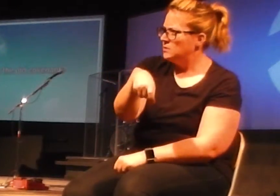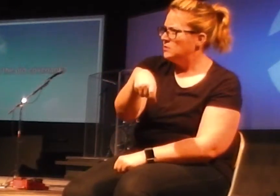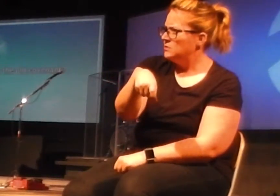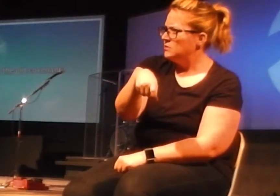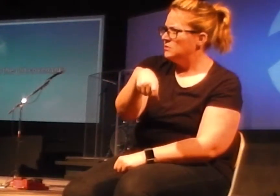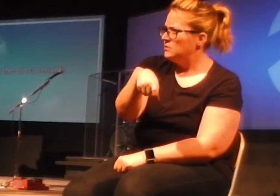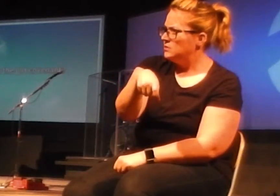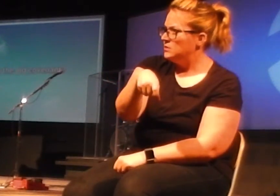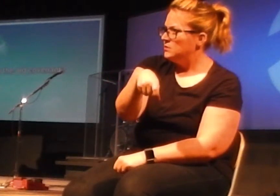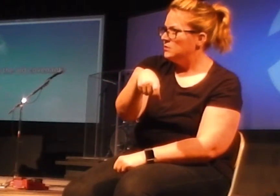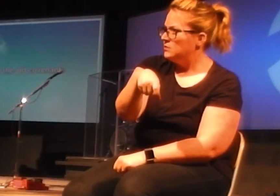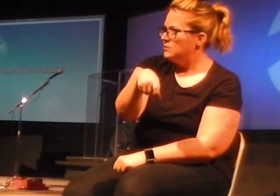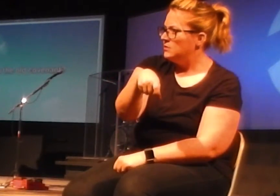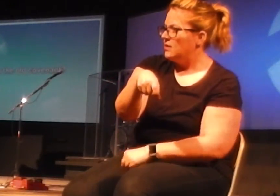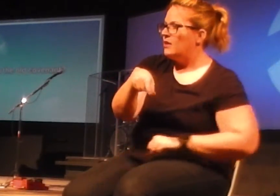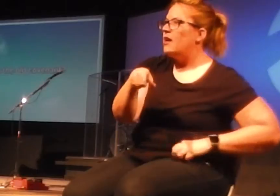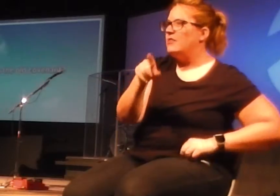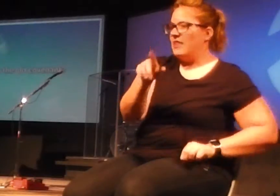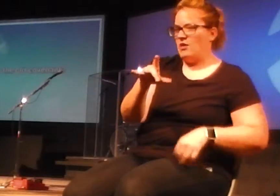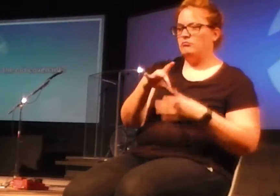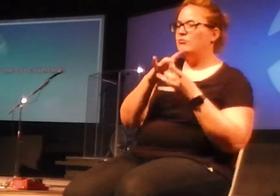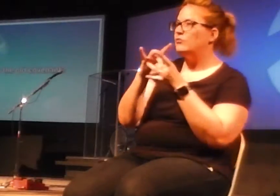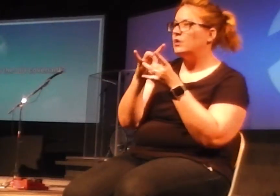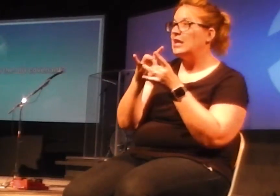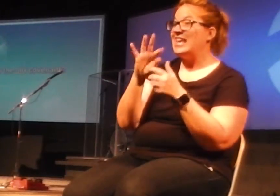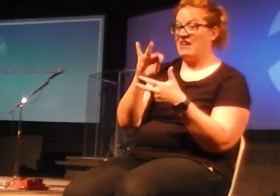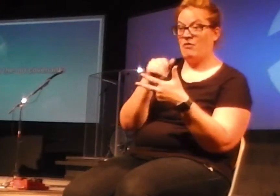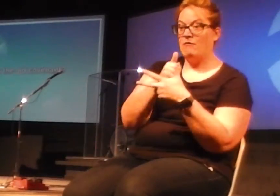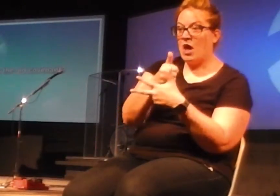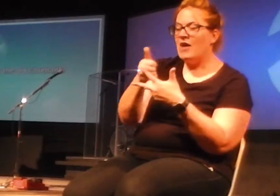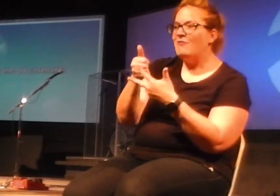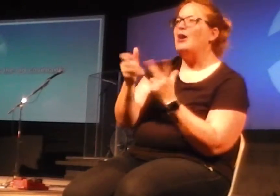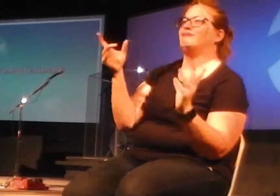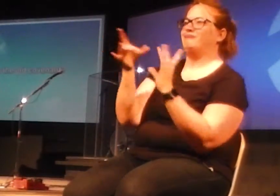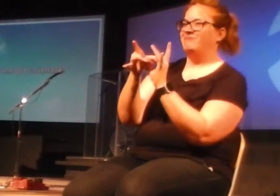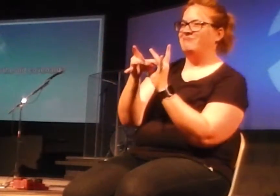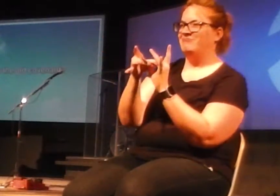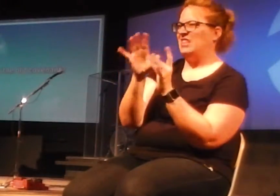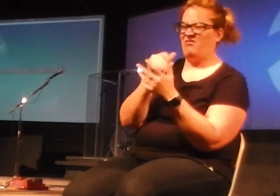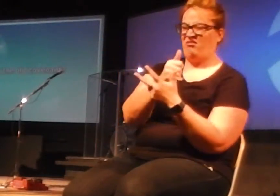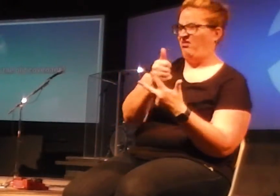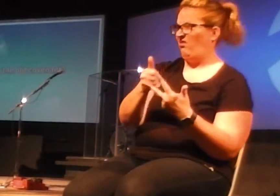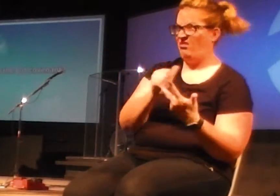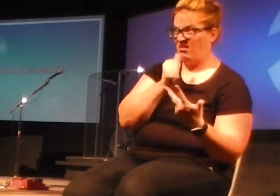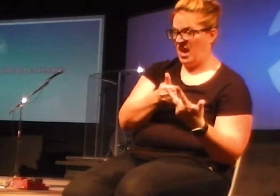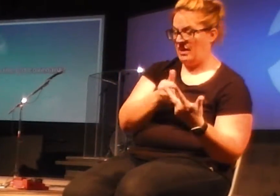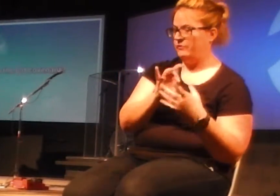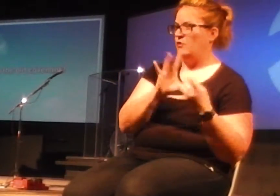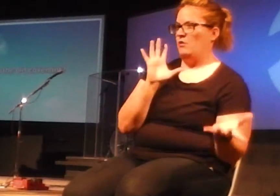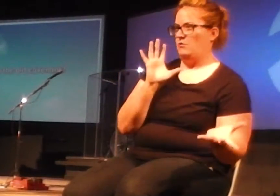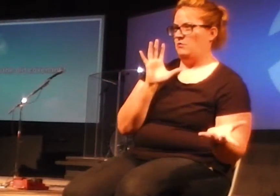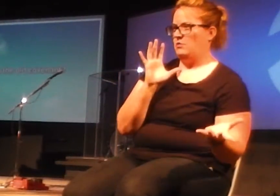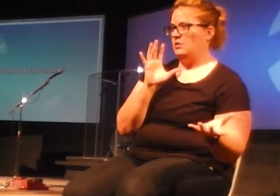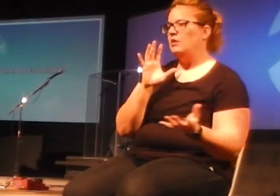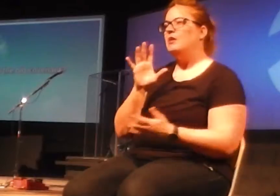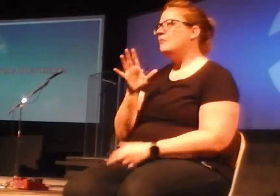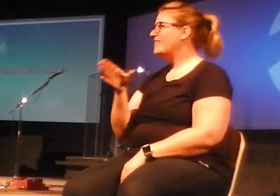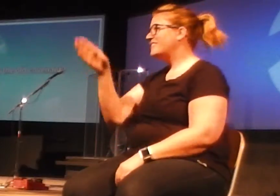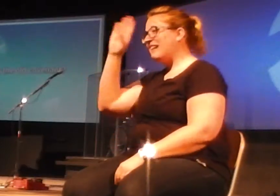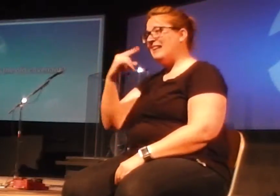And their relationship with God was predicated on that. So what God says in chapter 31 that we just read a few minutes ago, he says, we tried that, it didn't